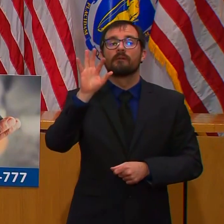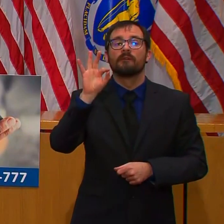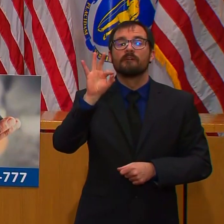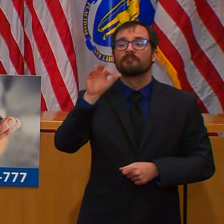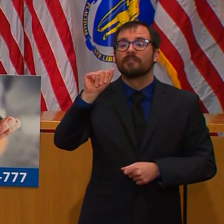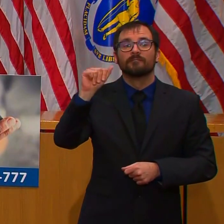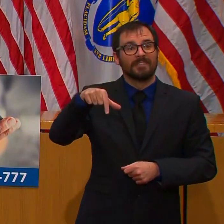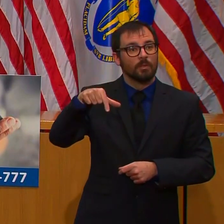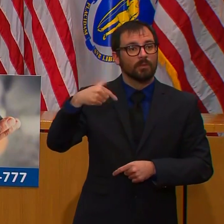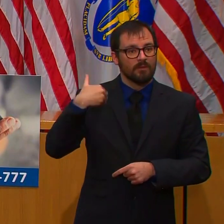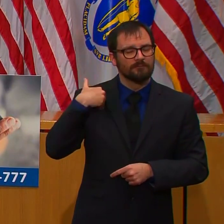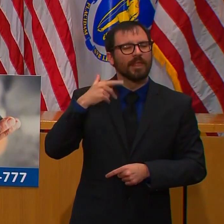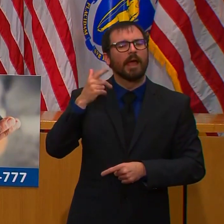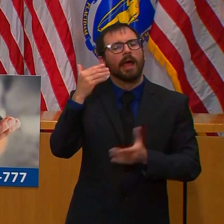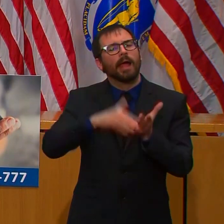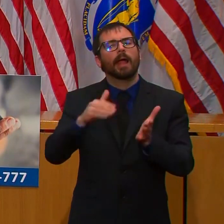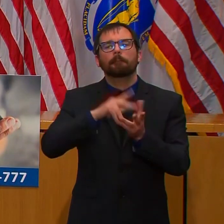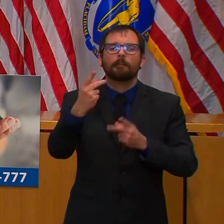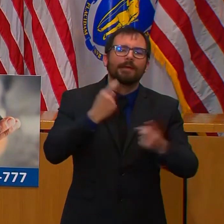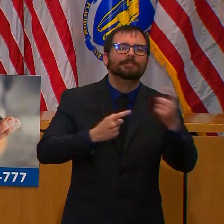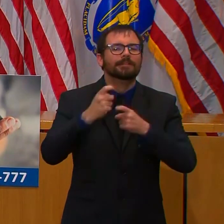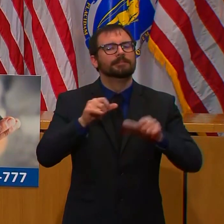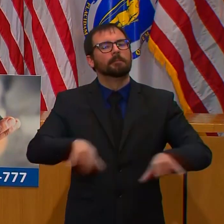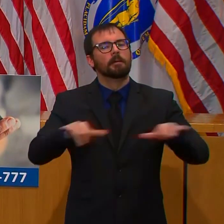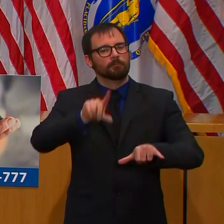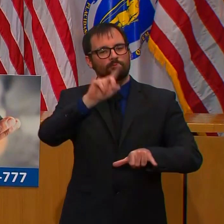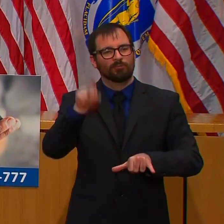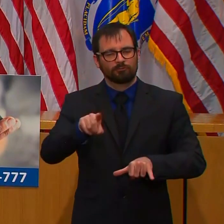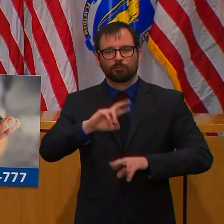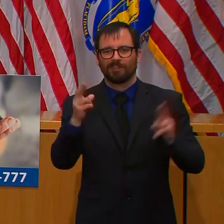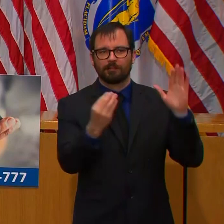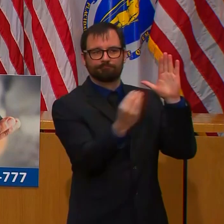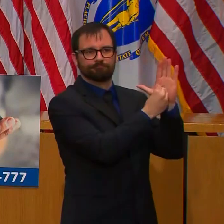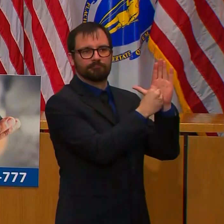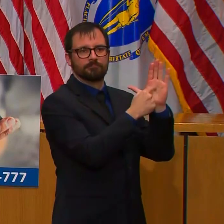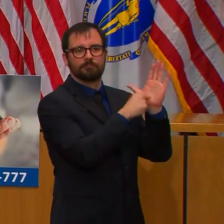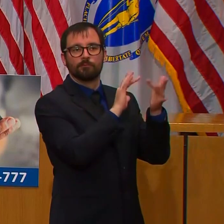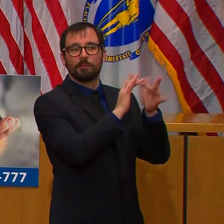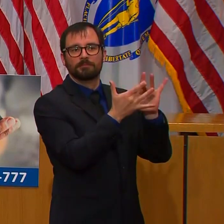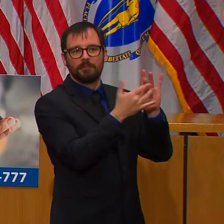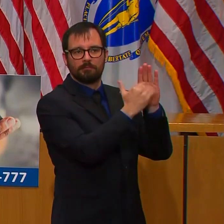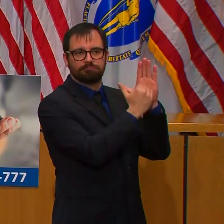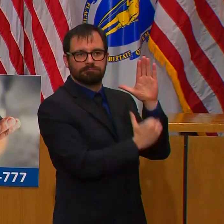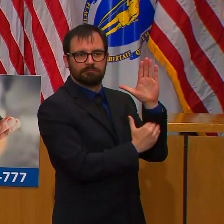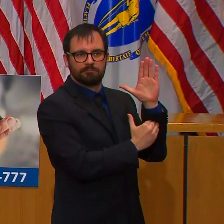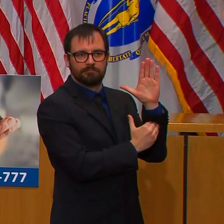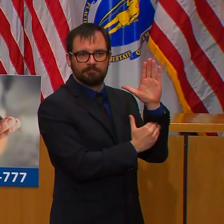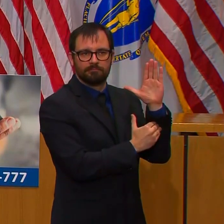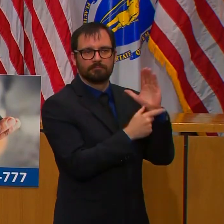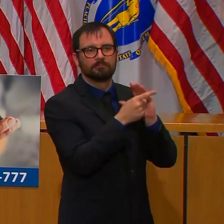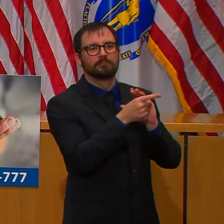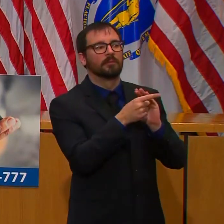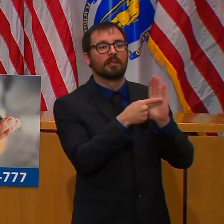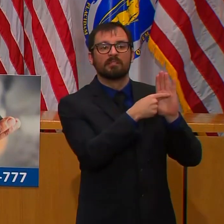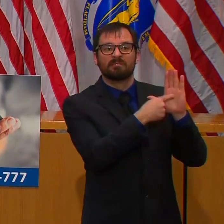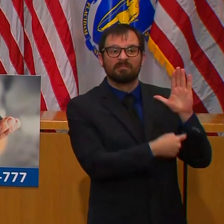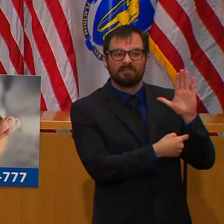and Economic Development, which we will update to reflect the revised list of essential services we're talking about today.